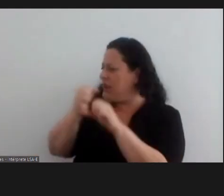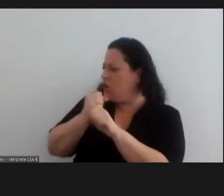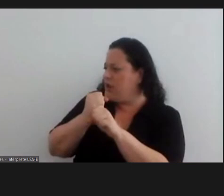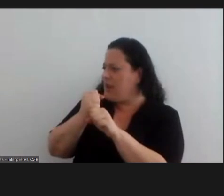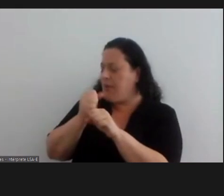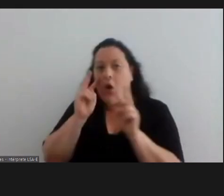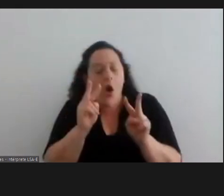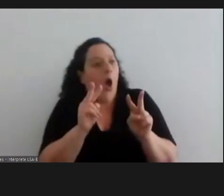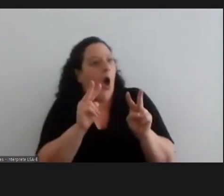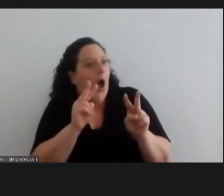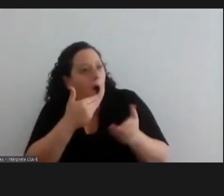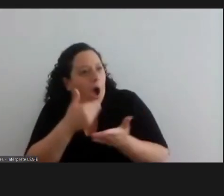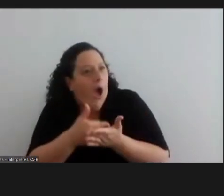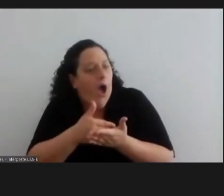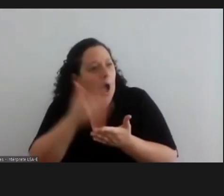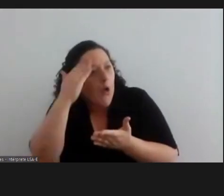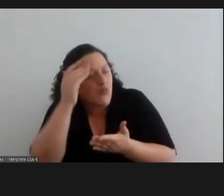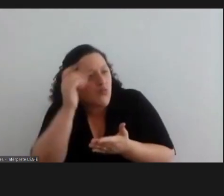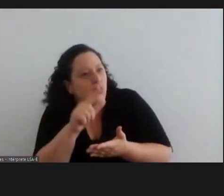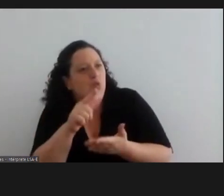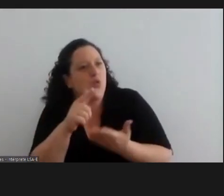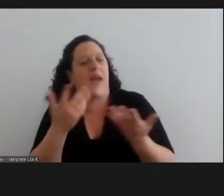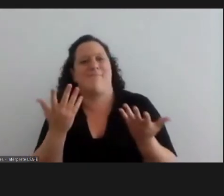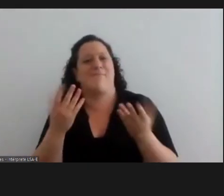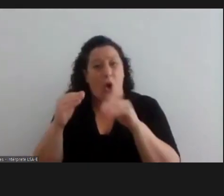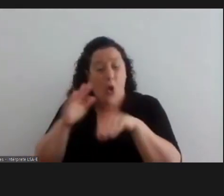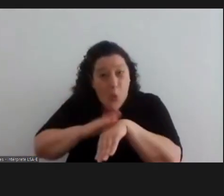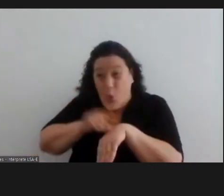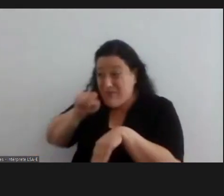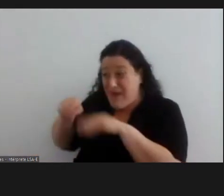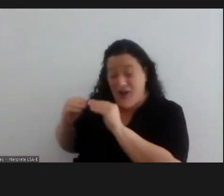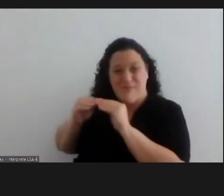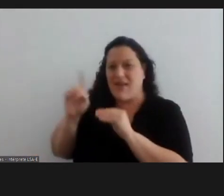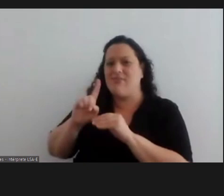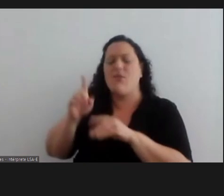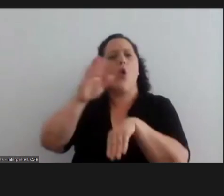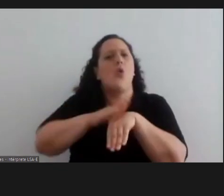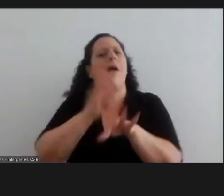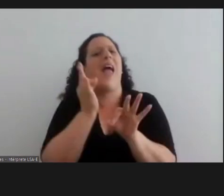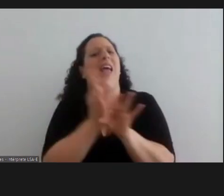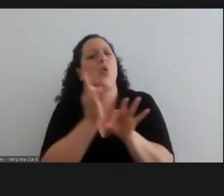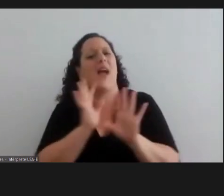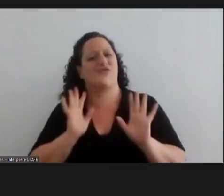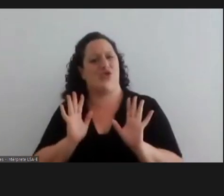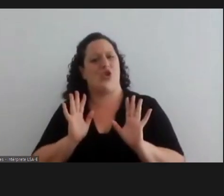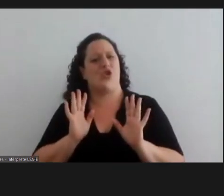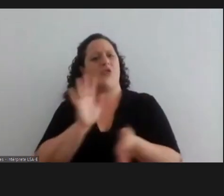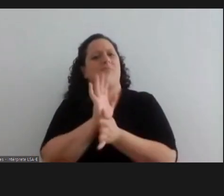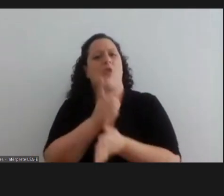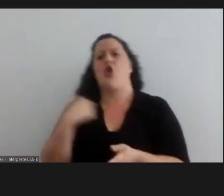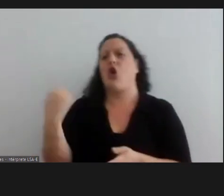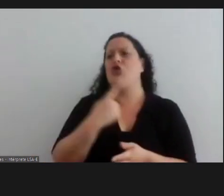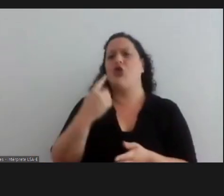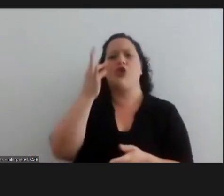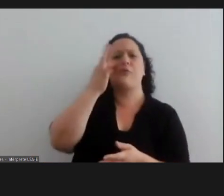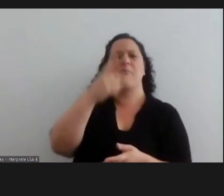wow this culture and it's not their fault my colleagues fault it's the fault of the argentinian education that teaches us